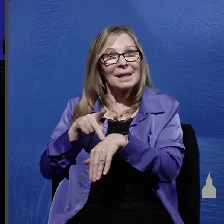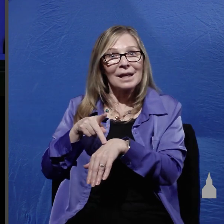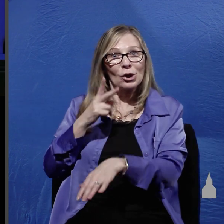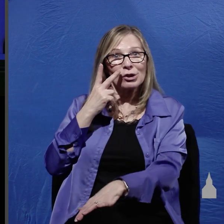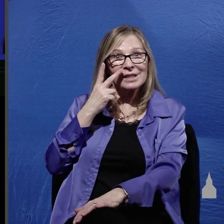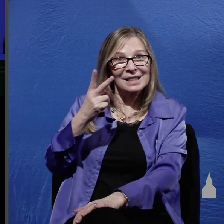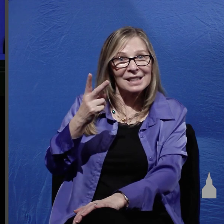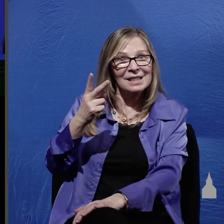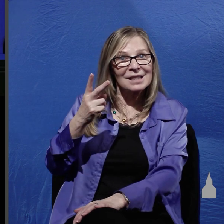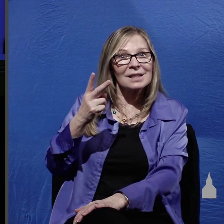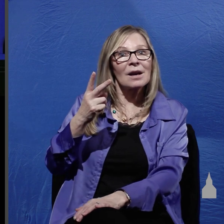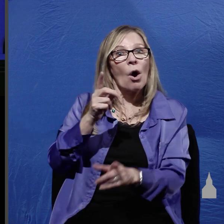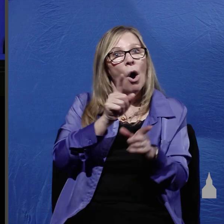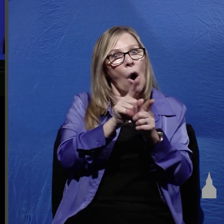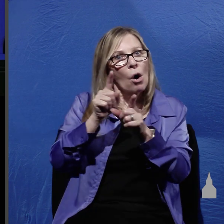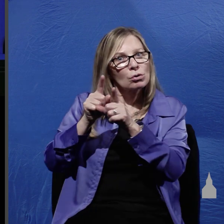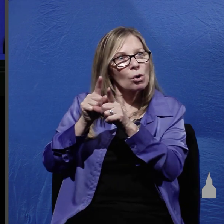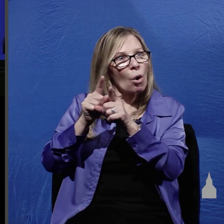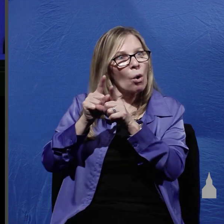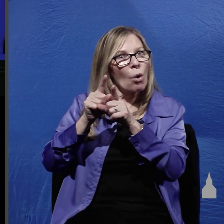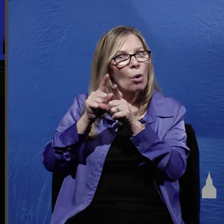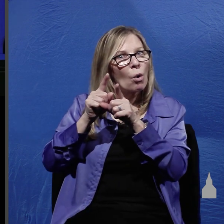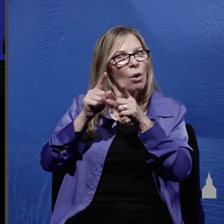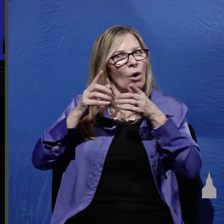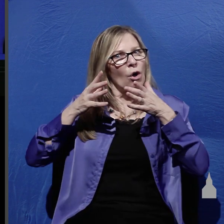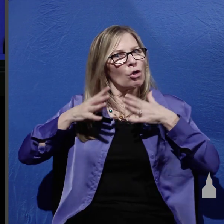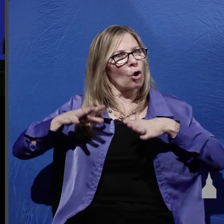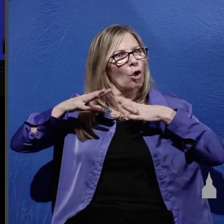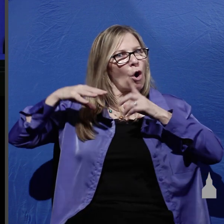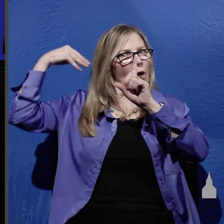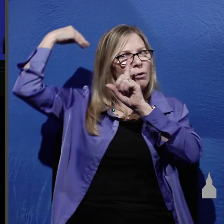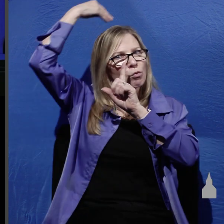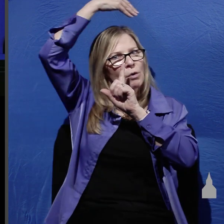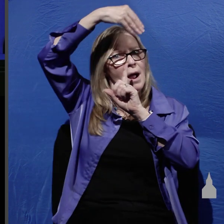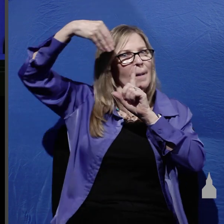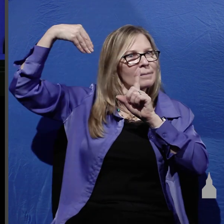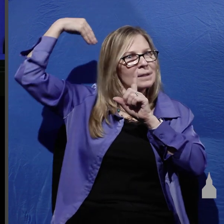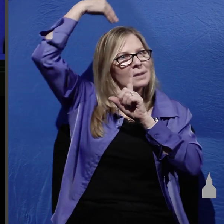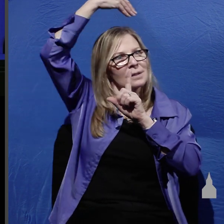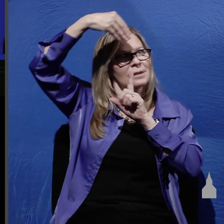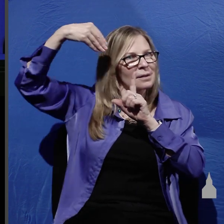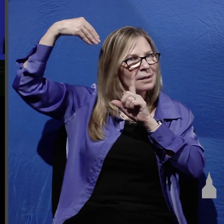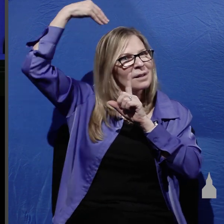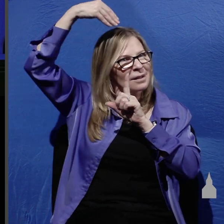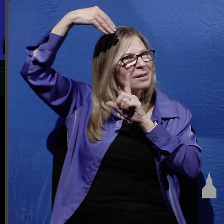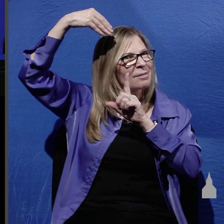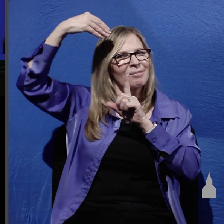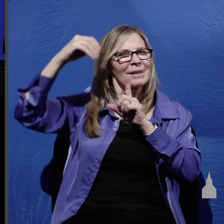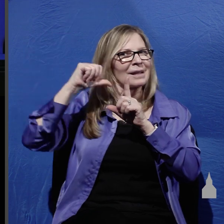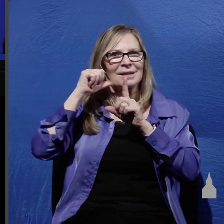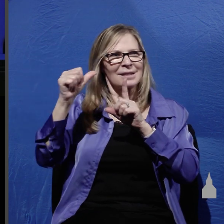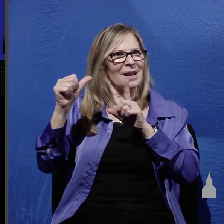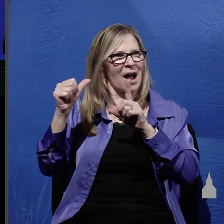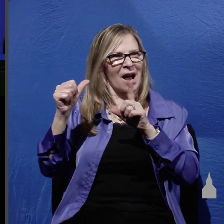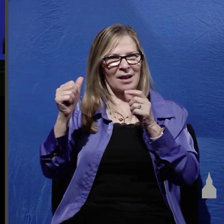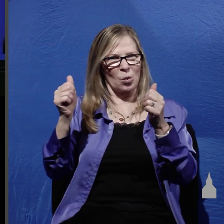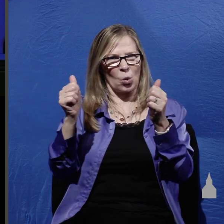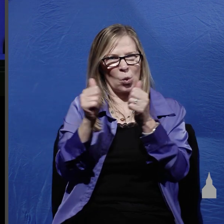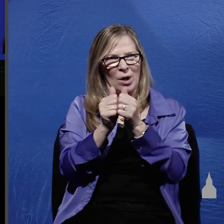Peter Peter sees that the cloth that had been wrapped around Christ's head wasn't with the other grave clothes but rather